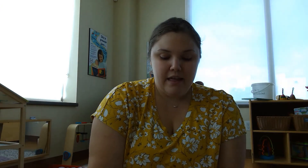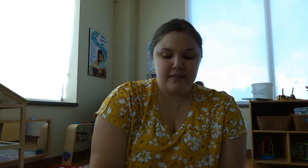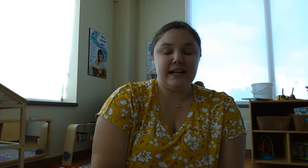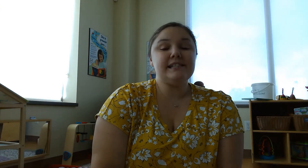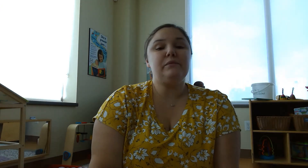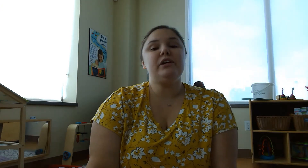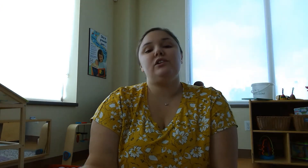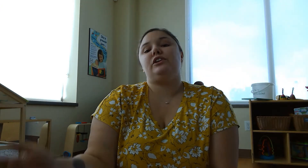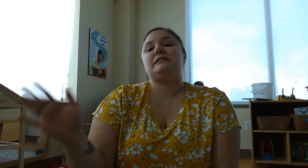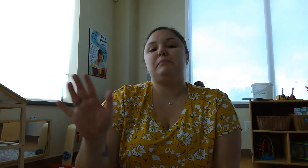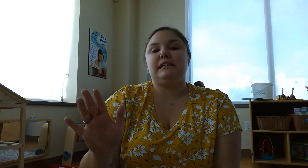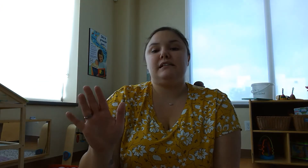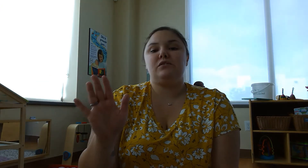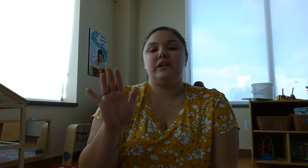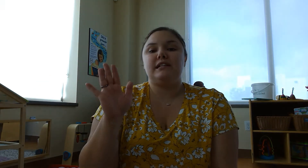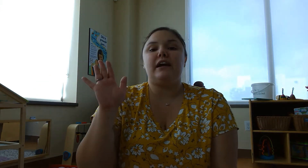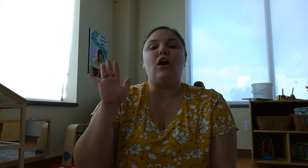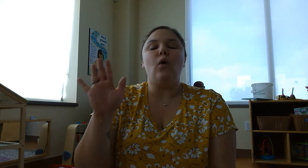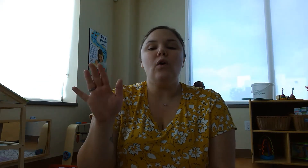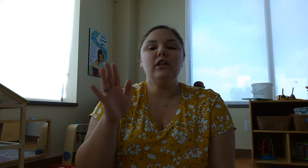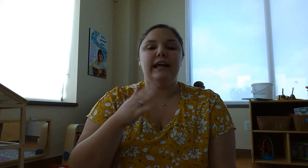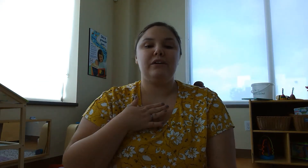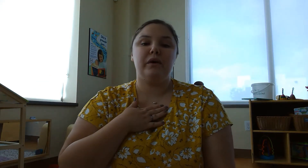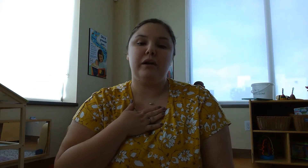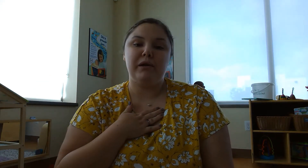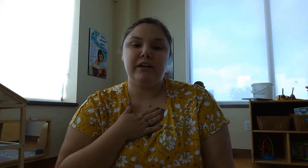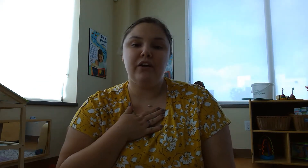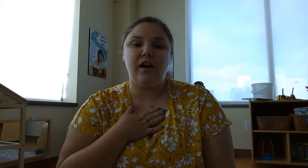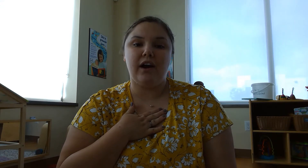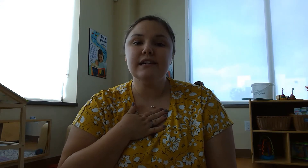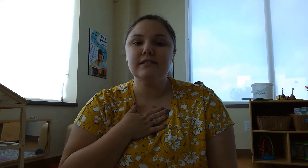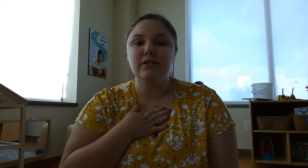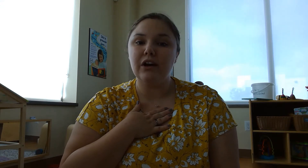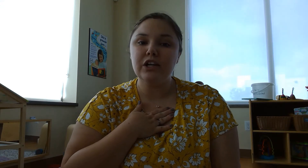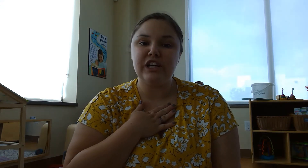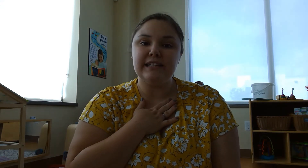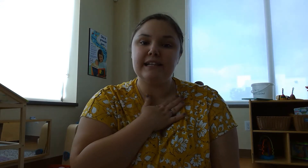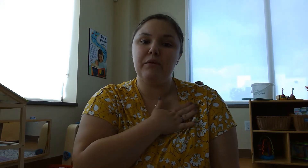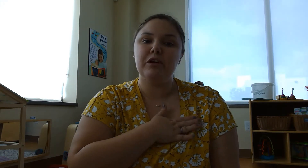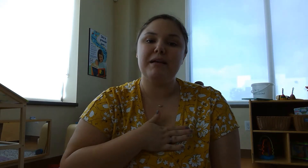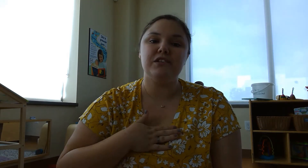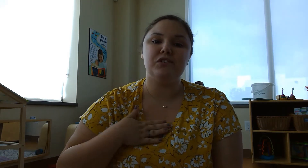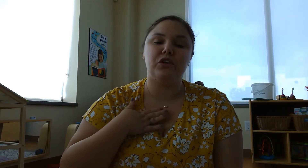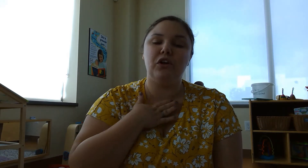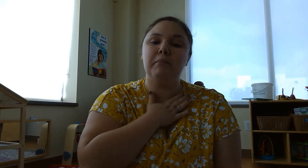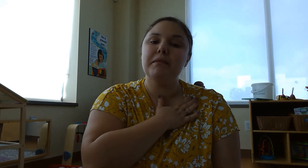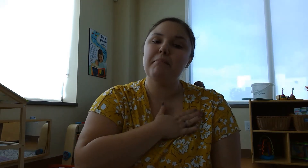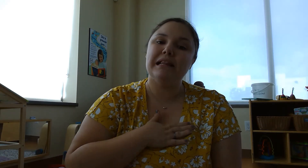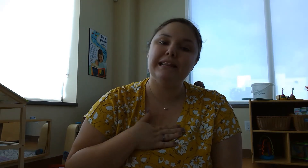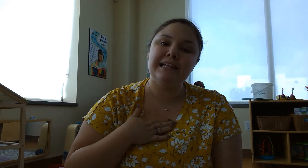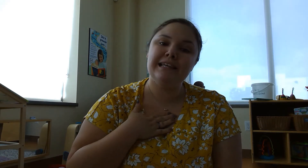The next time we're going to learn is please. So we're going to take our whole hand, we're going to put it into our heart on our chest and we're going to make a circle. Please.